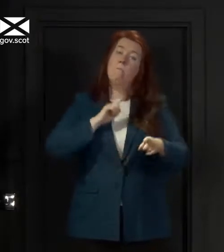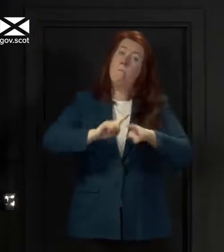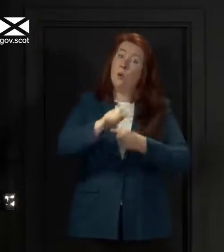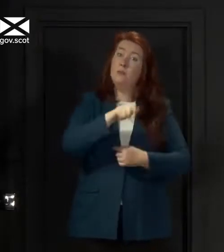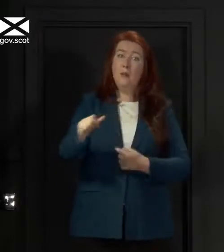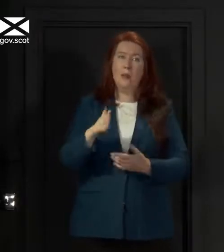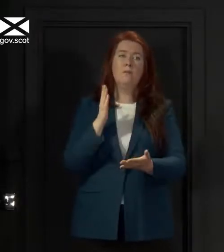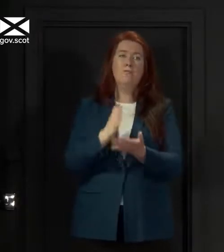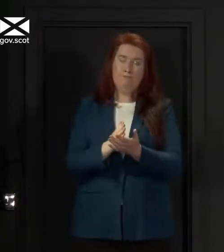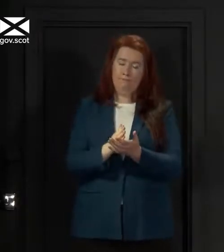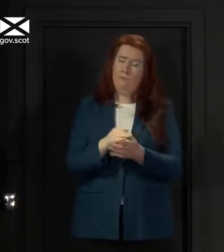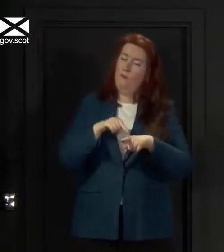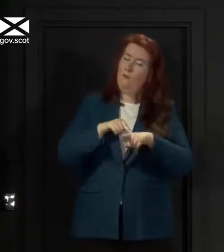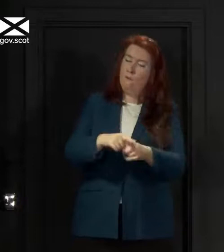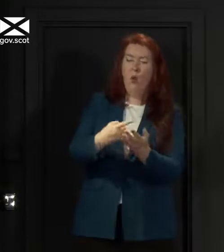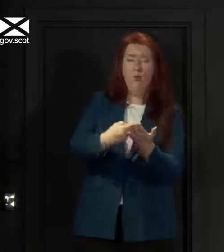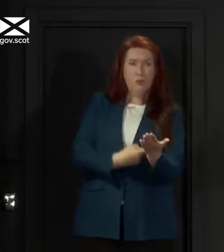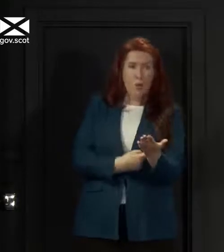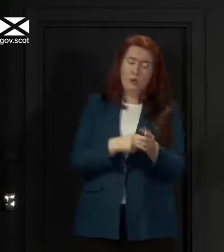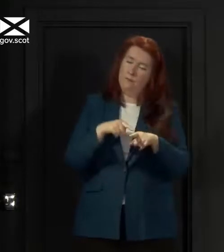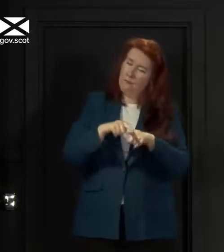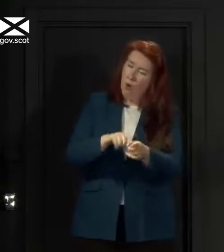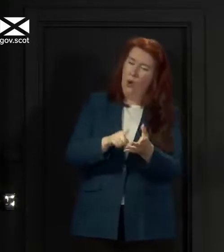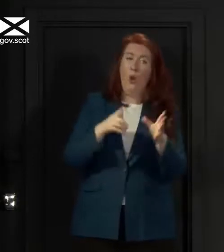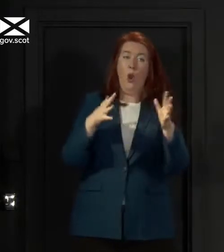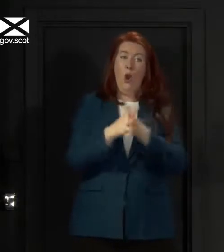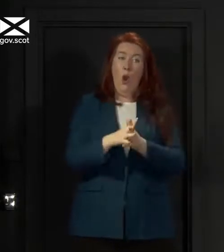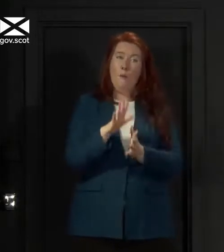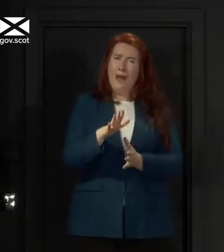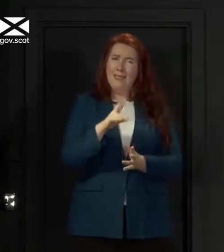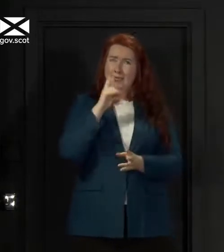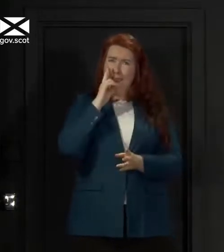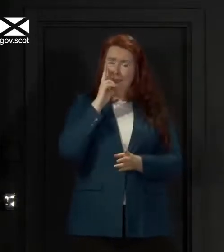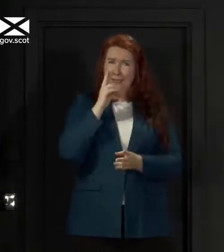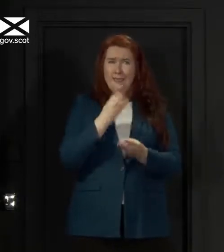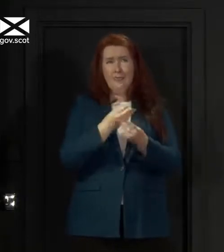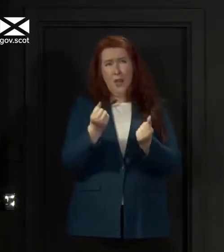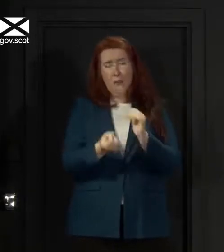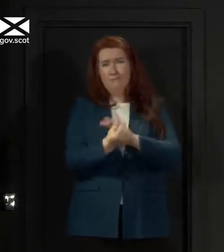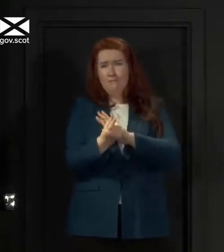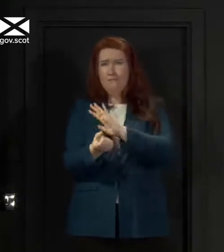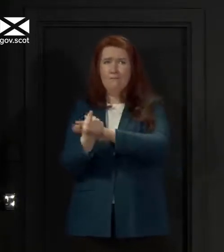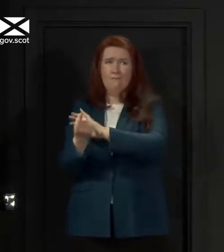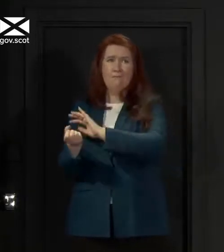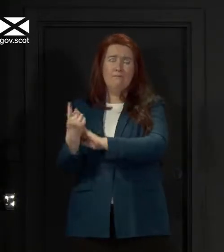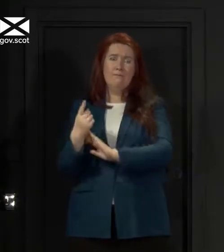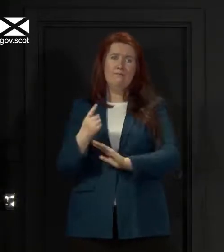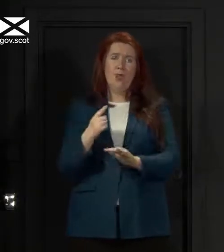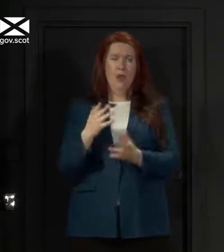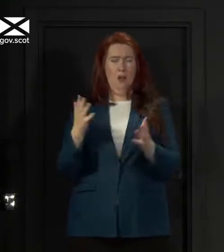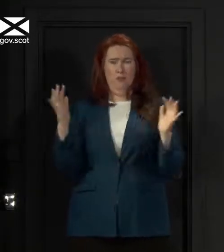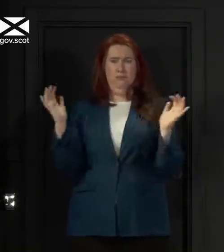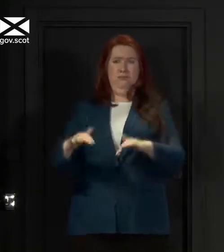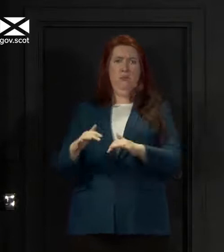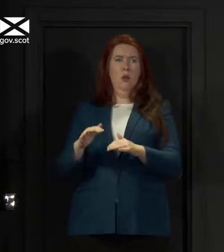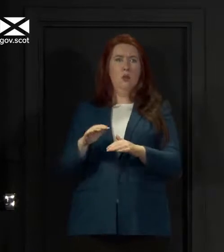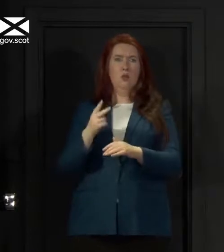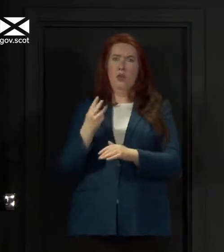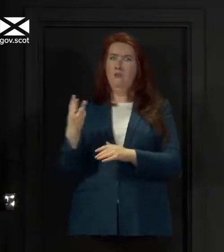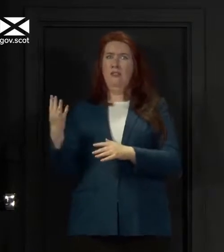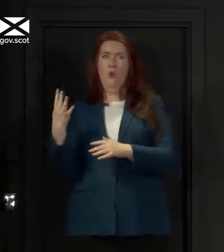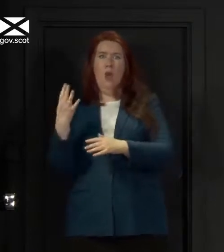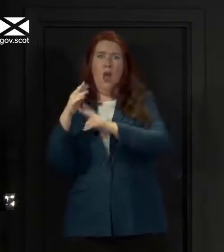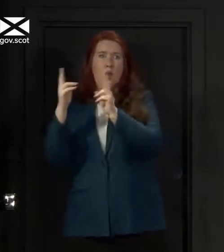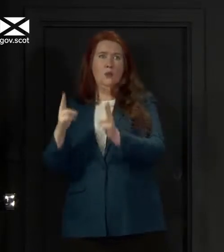rules and the law, but we have heard and seen some reports this weekend of more than two households meeting, of